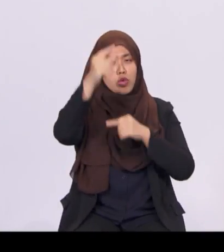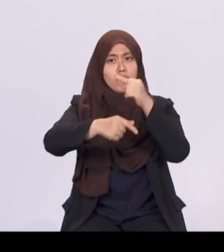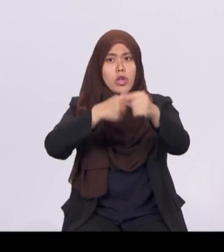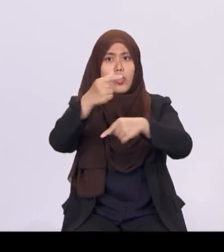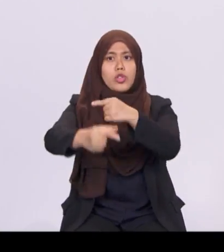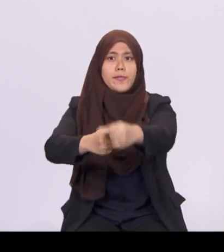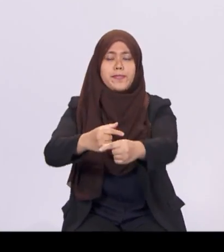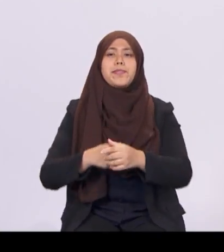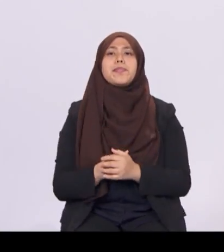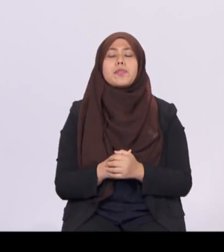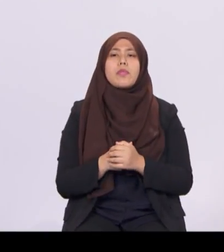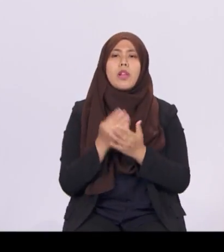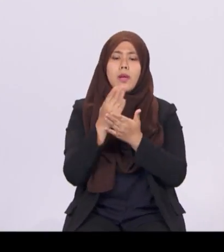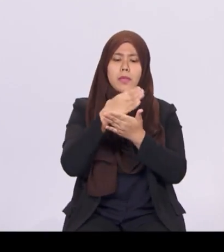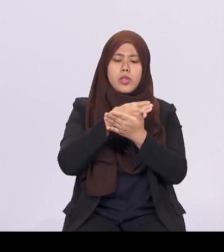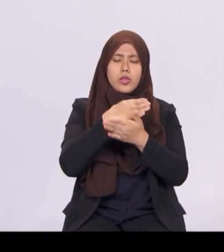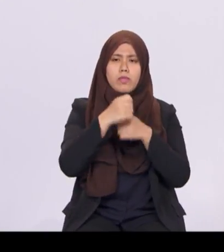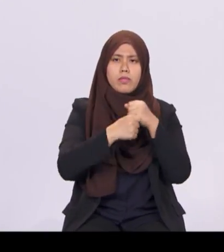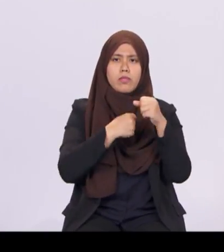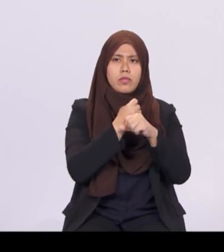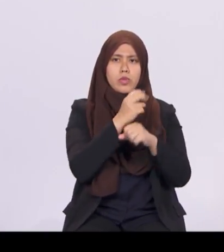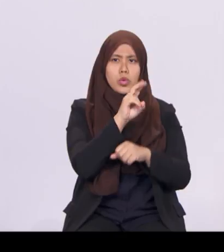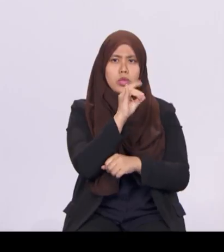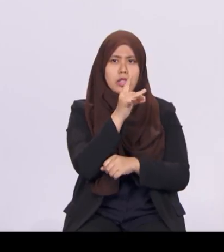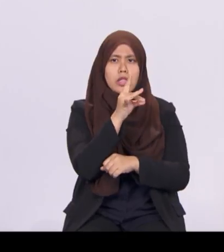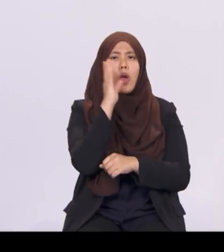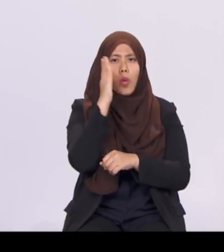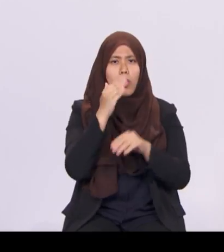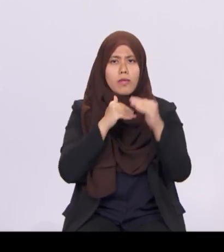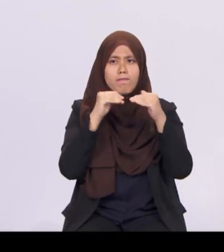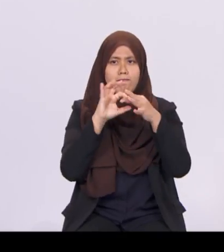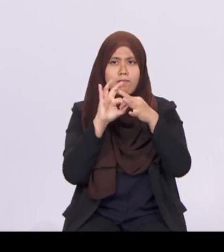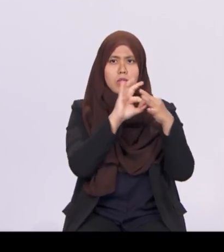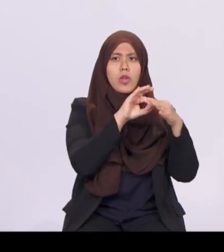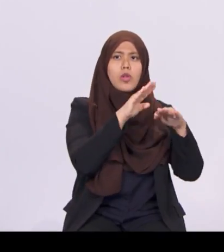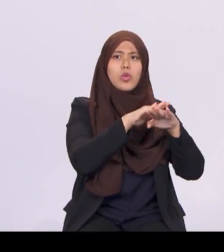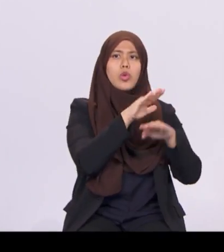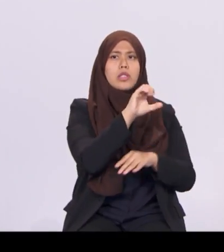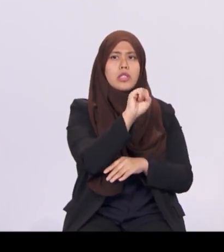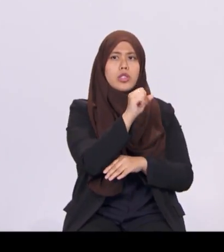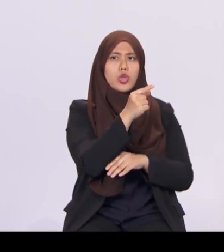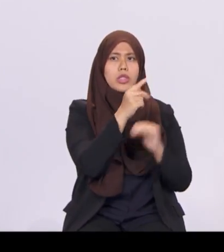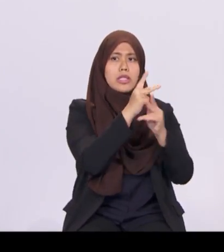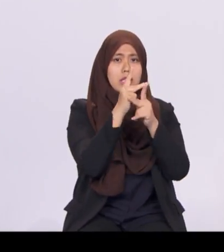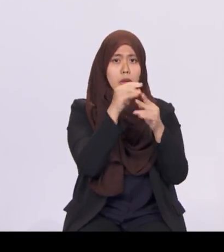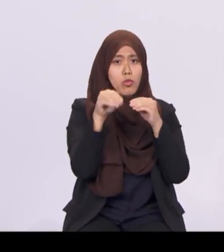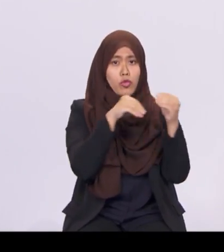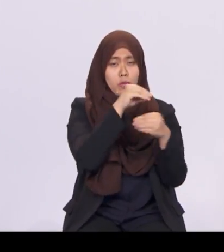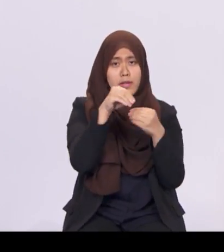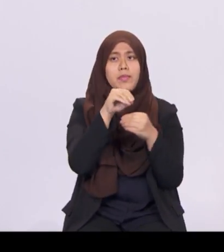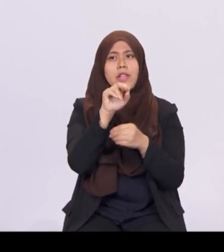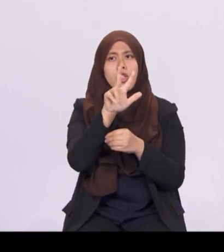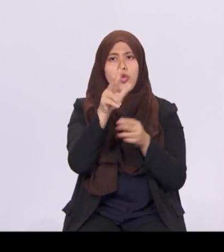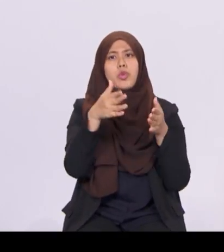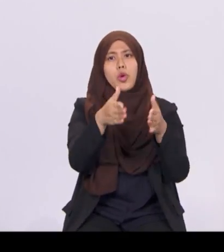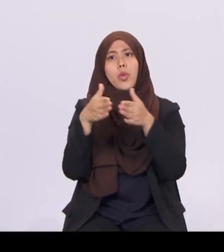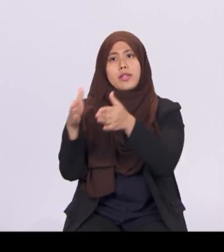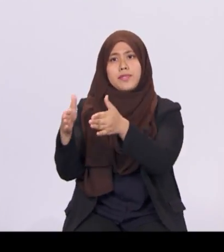Budget 2018 will build on the SG Cares Movement in three ways. First, we support